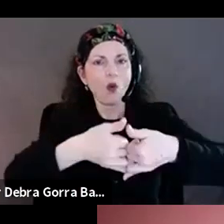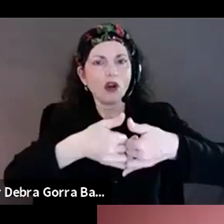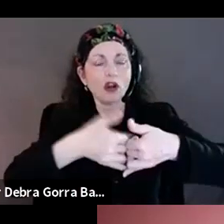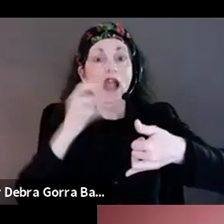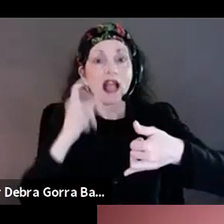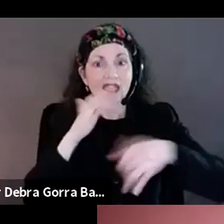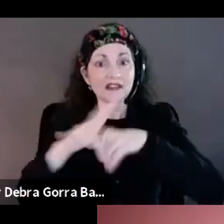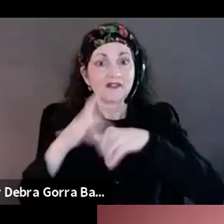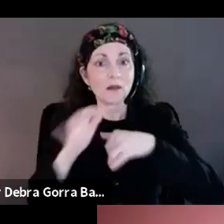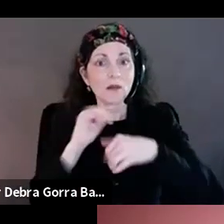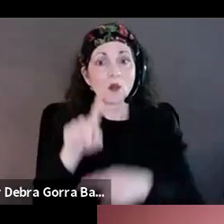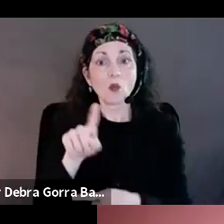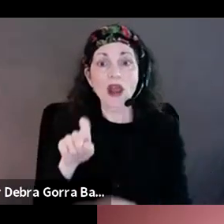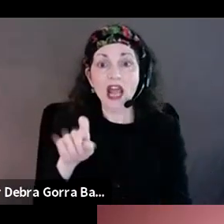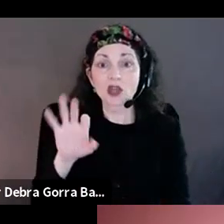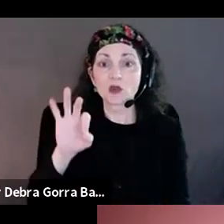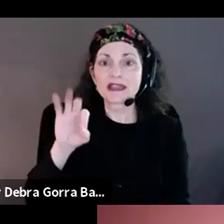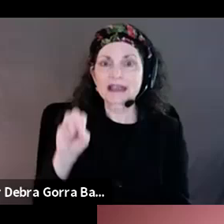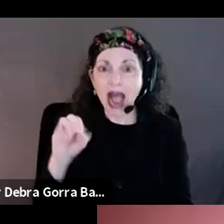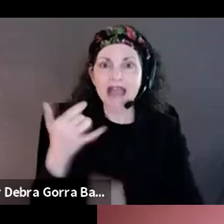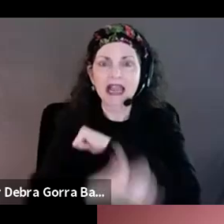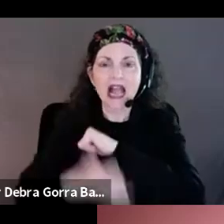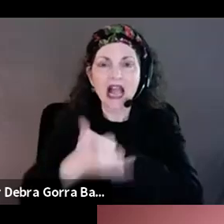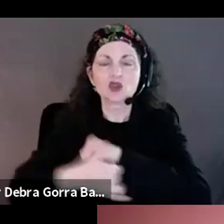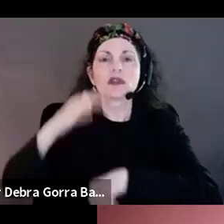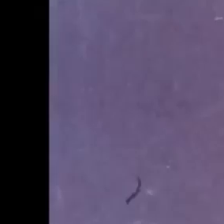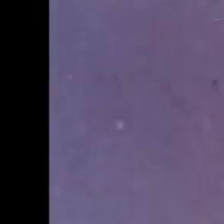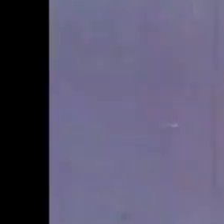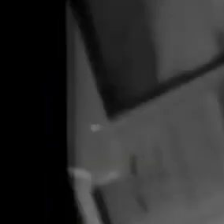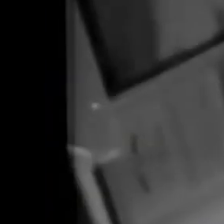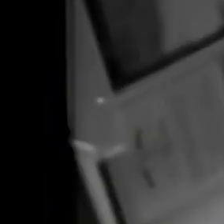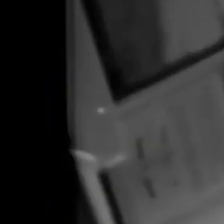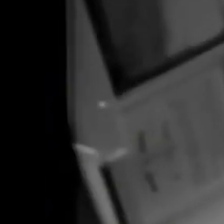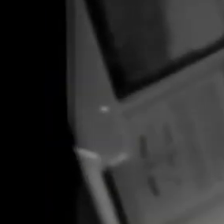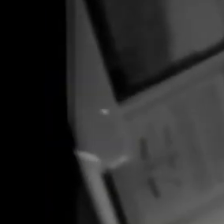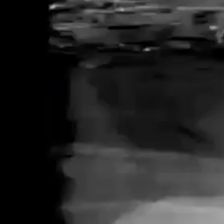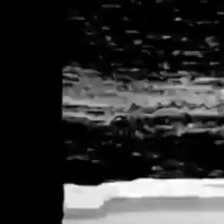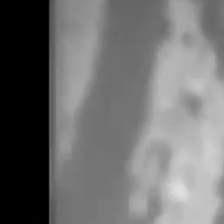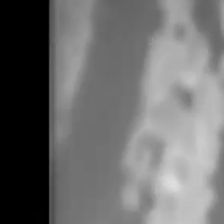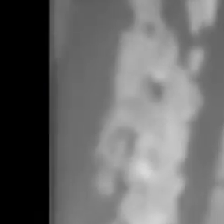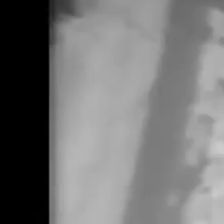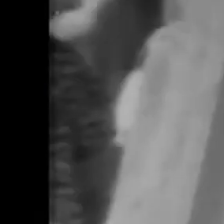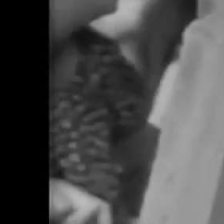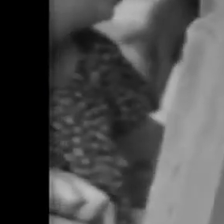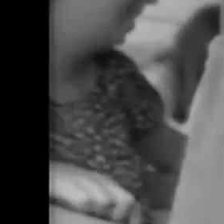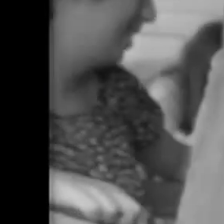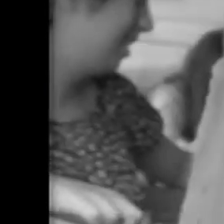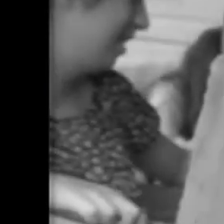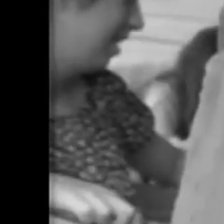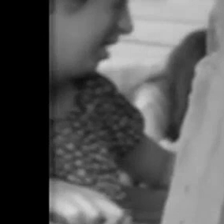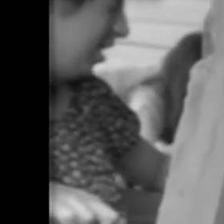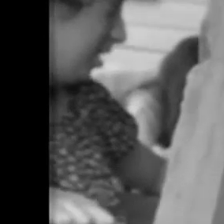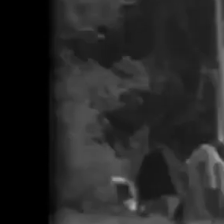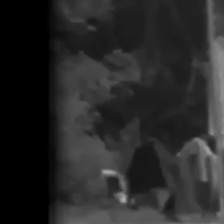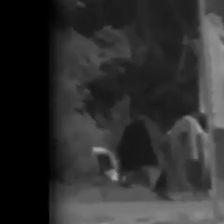on Netflix. Let's watch a clip of Crip Camp. Wait, want me to tell them what happened? Well, two people